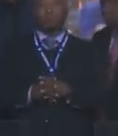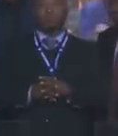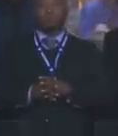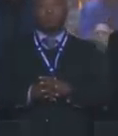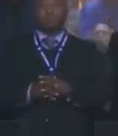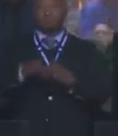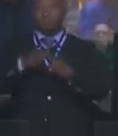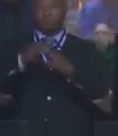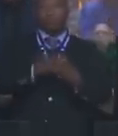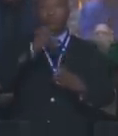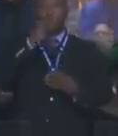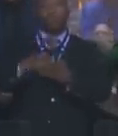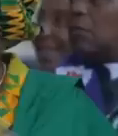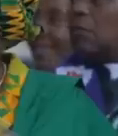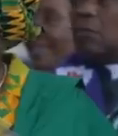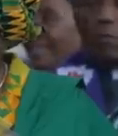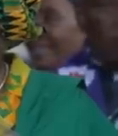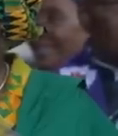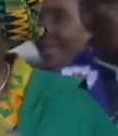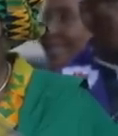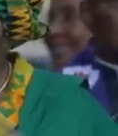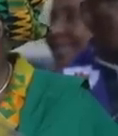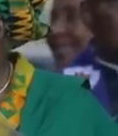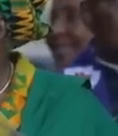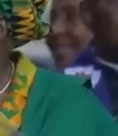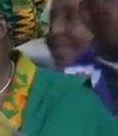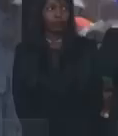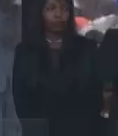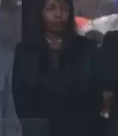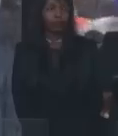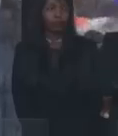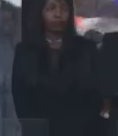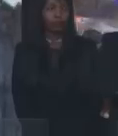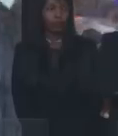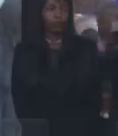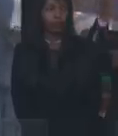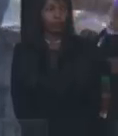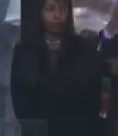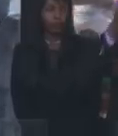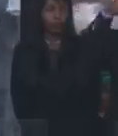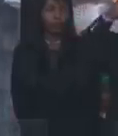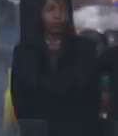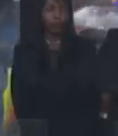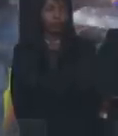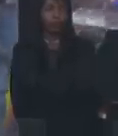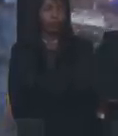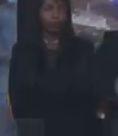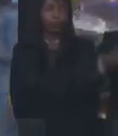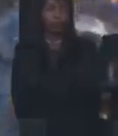What do I do? The giant tree has fallen. Scattering a billion bright leaves.